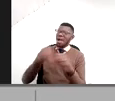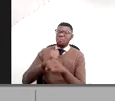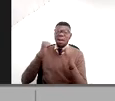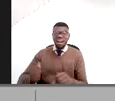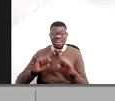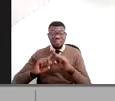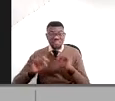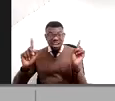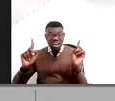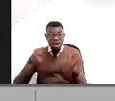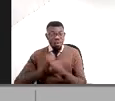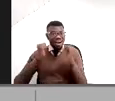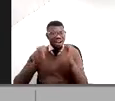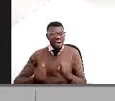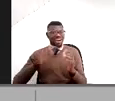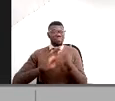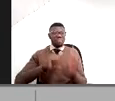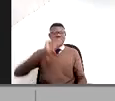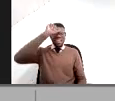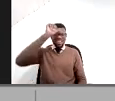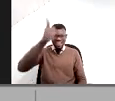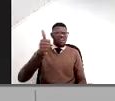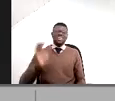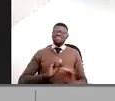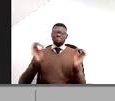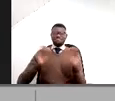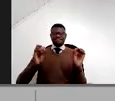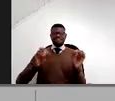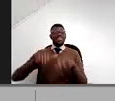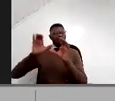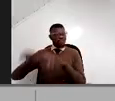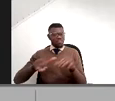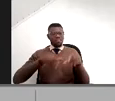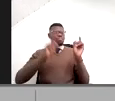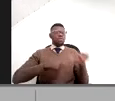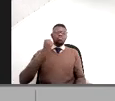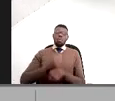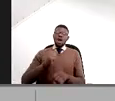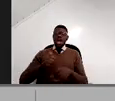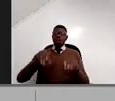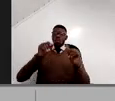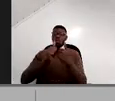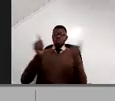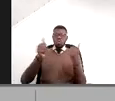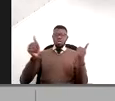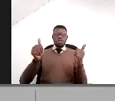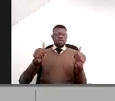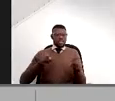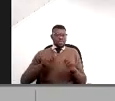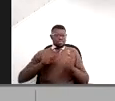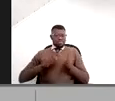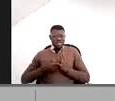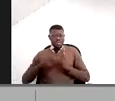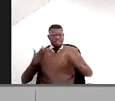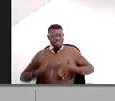always is clever working. So the farms need to be more efficient. That does not mean that your people